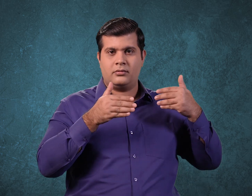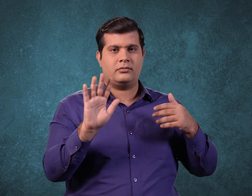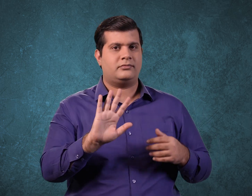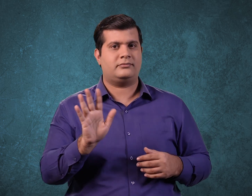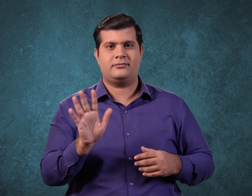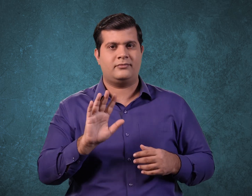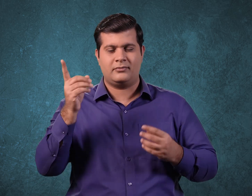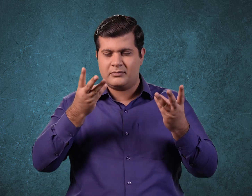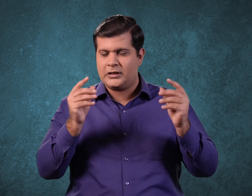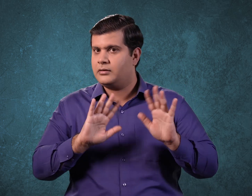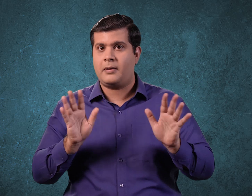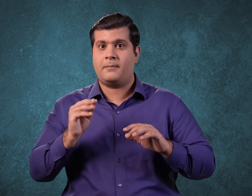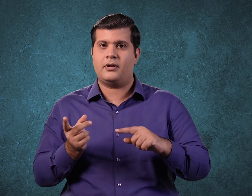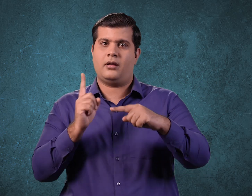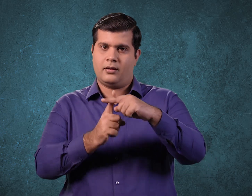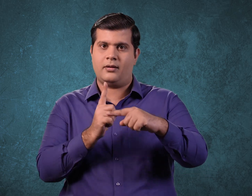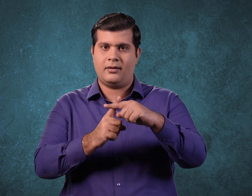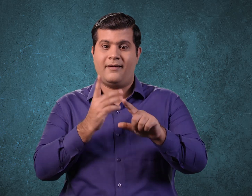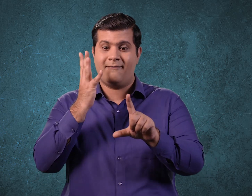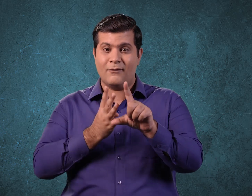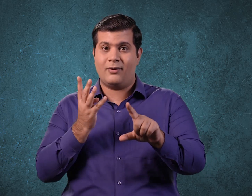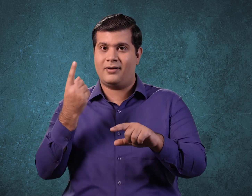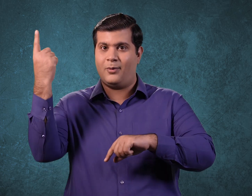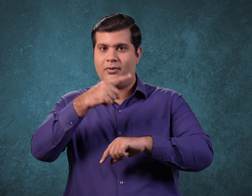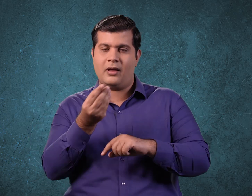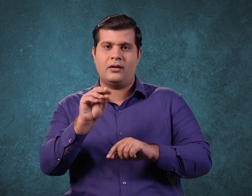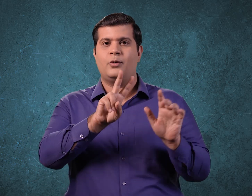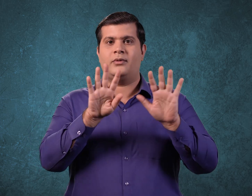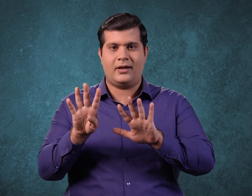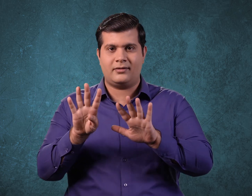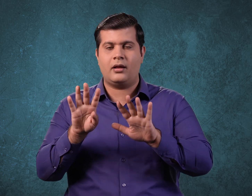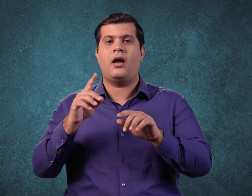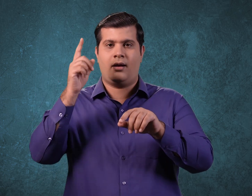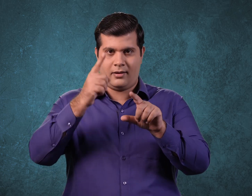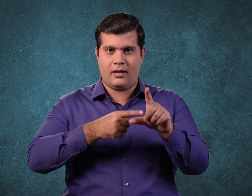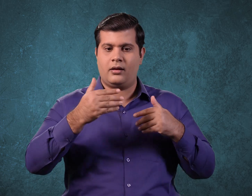This is why we have the leap year concept to ensure our calendar stays up to date with all the seasons.